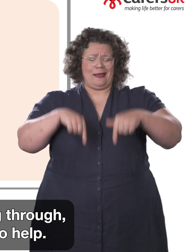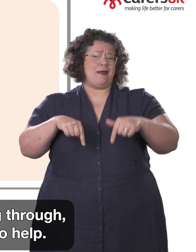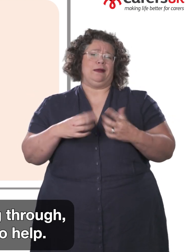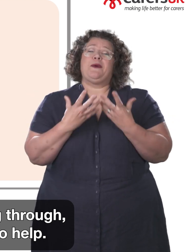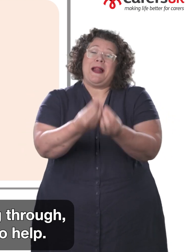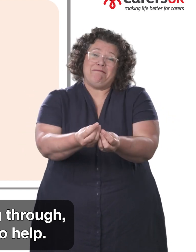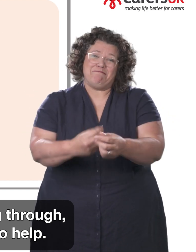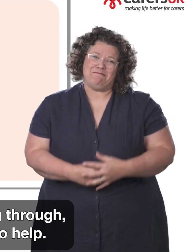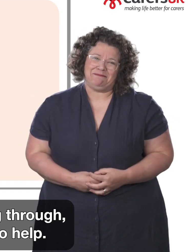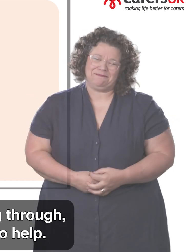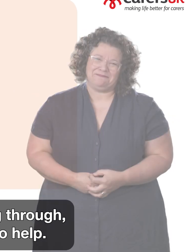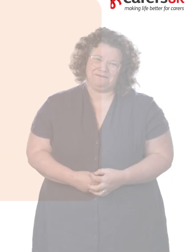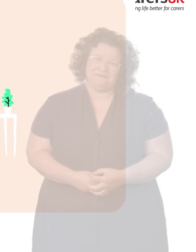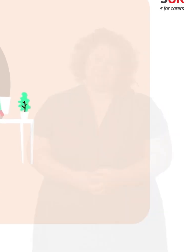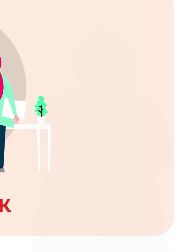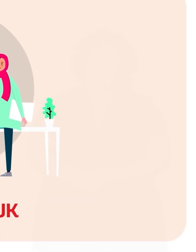we're always here to help.